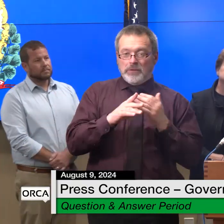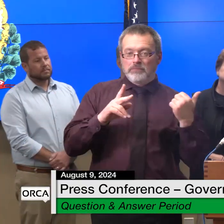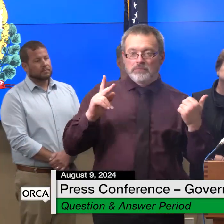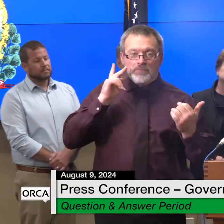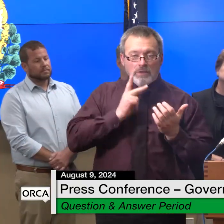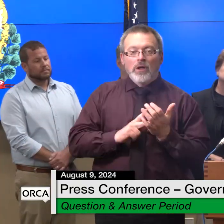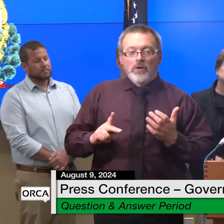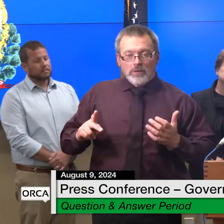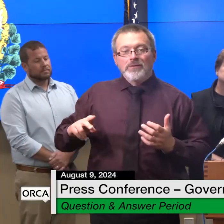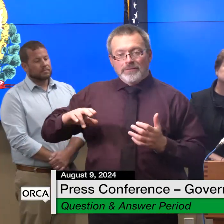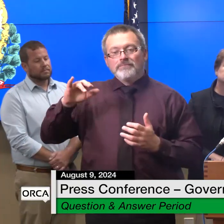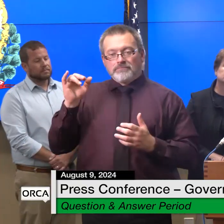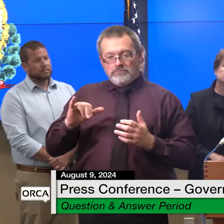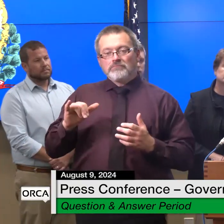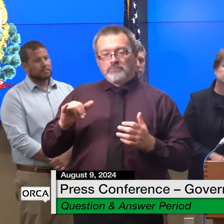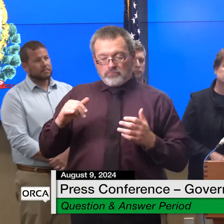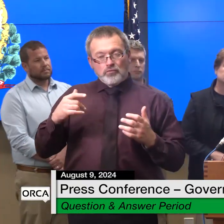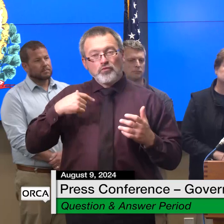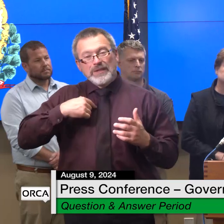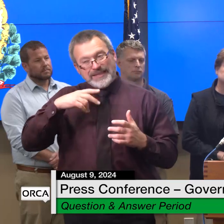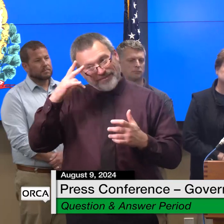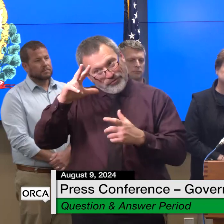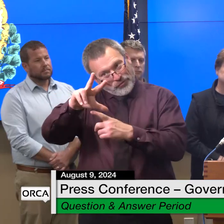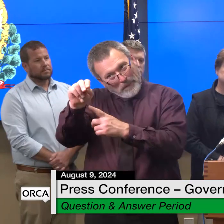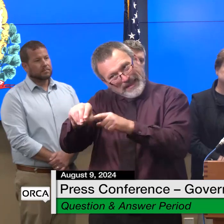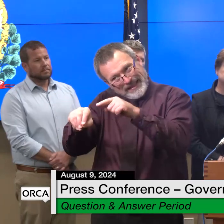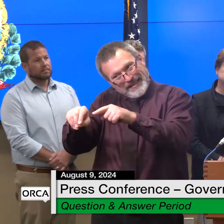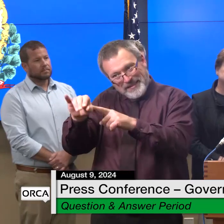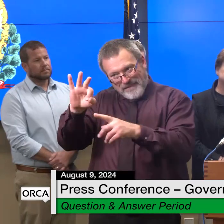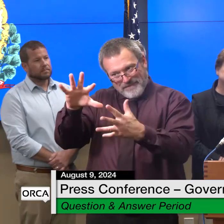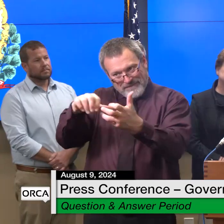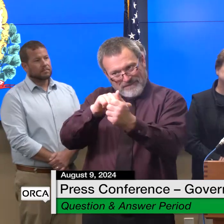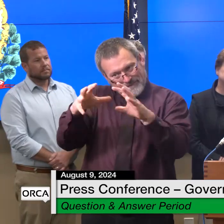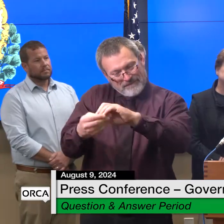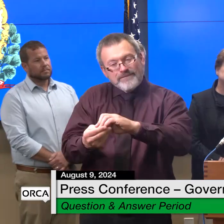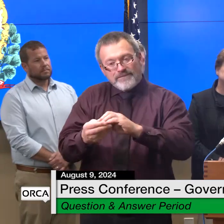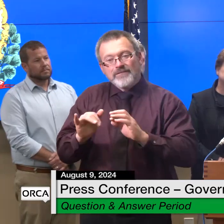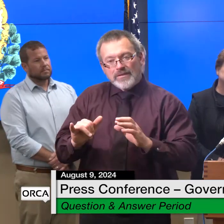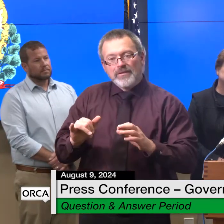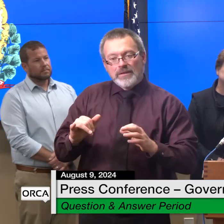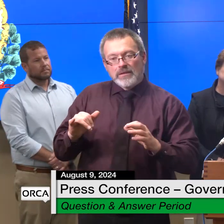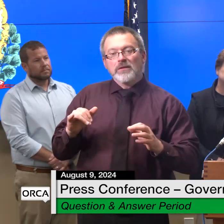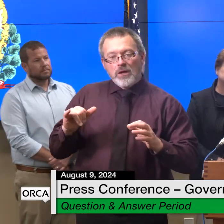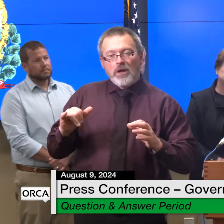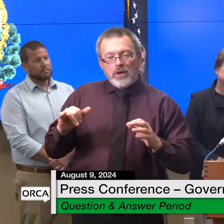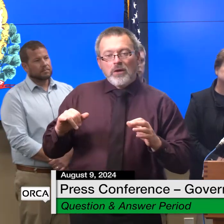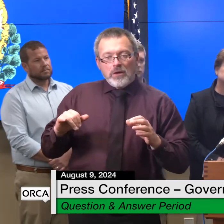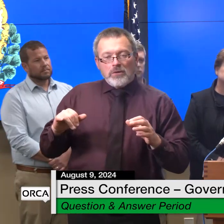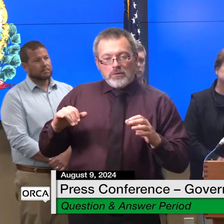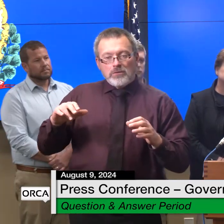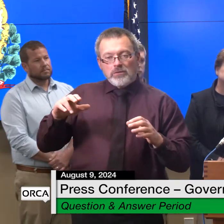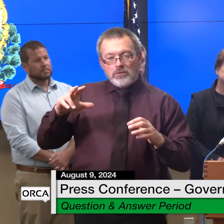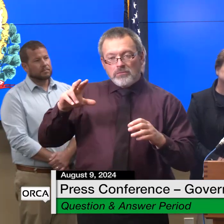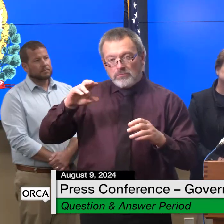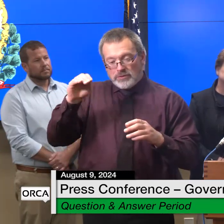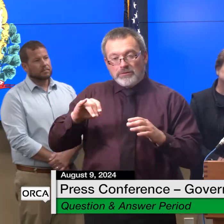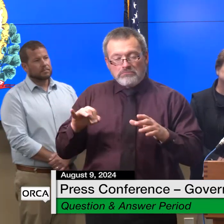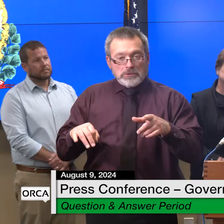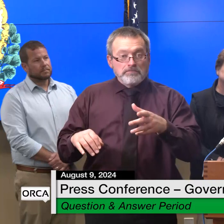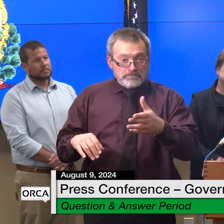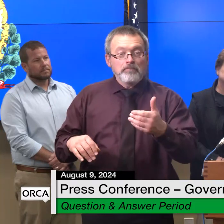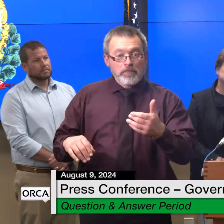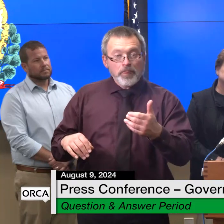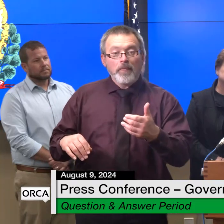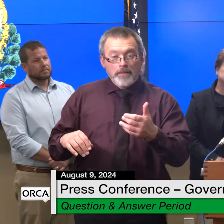year and tried to estimate as best as we could because early on it's early still right and so folks are still mucking and gutting and